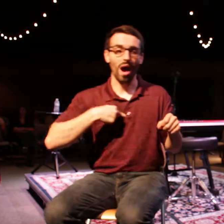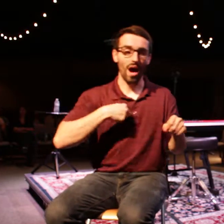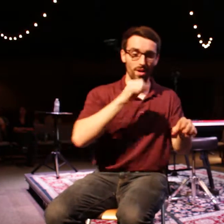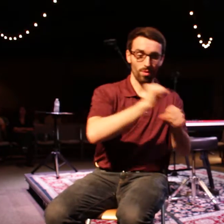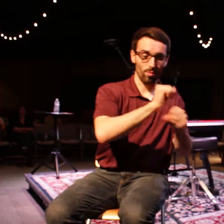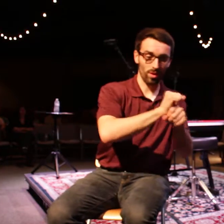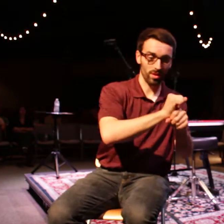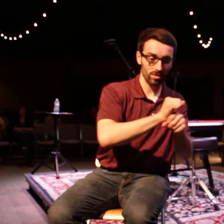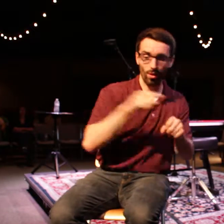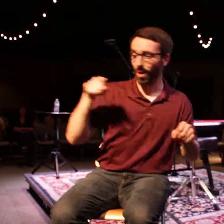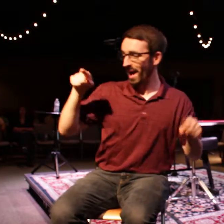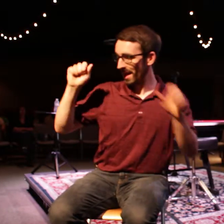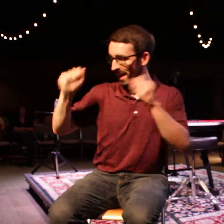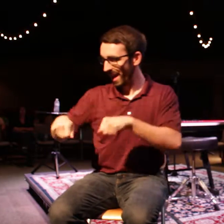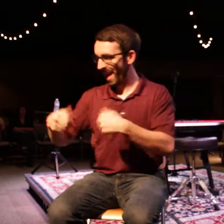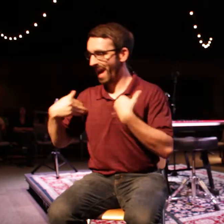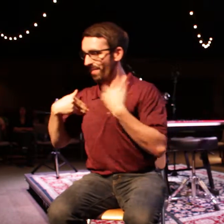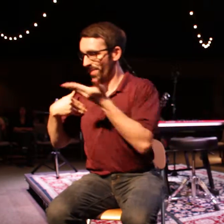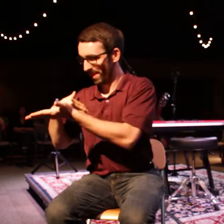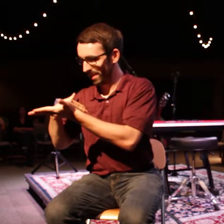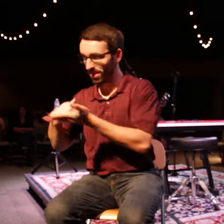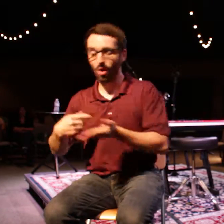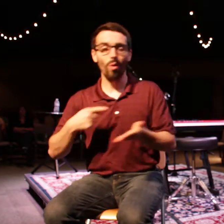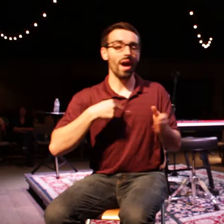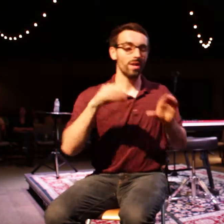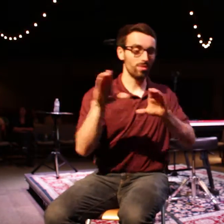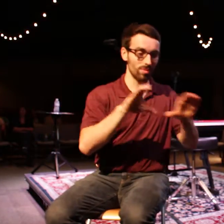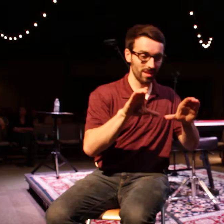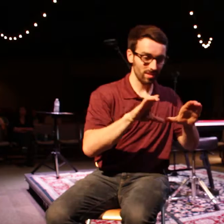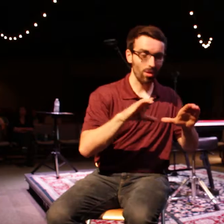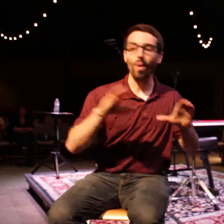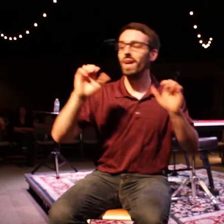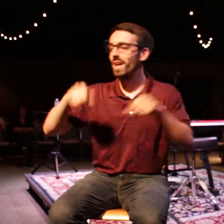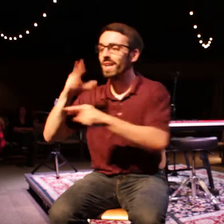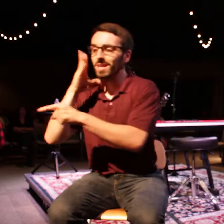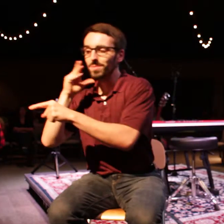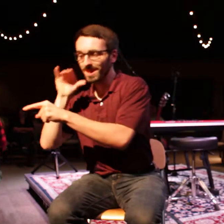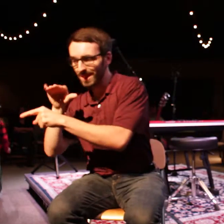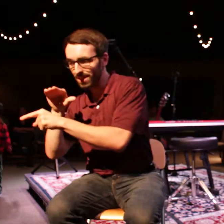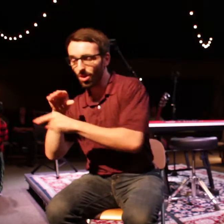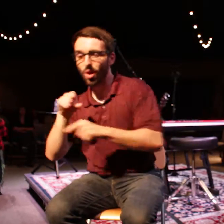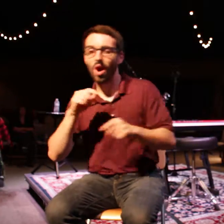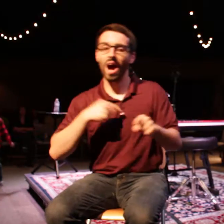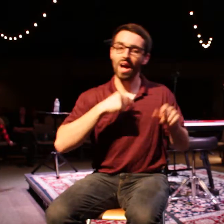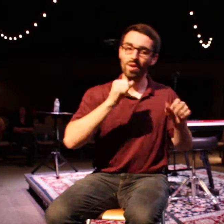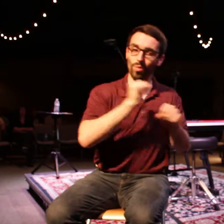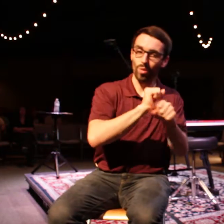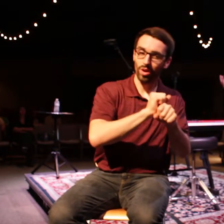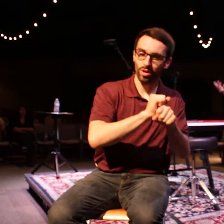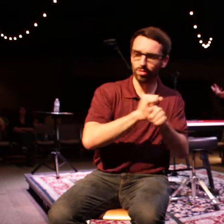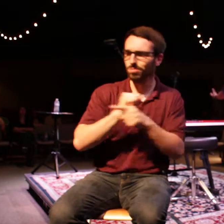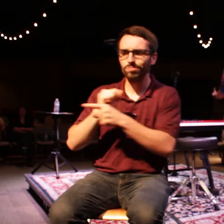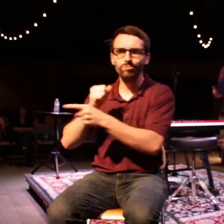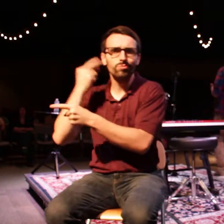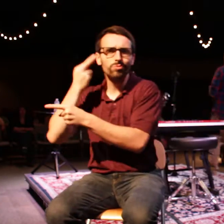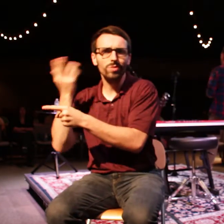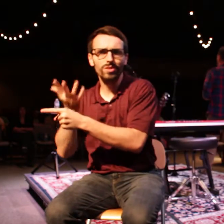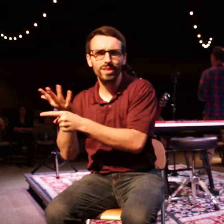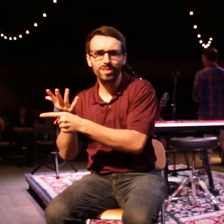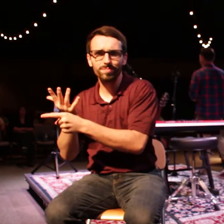so I can experience this or, you know, live into this. Work is always a means to an end in the way we think of it. But what I want to ask